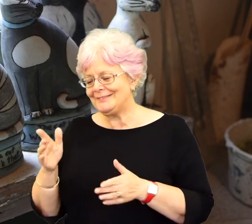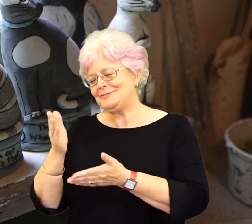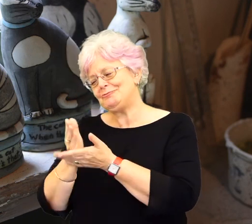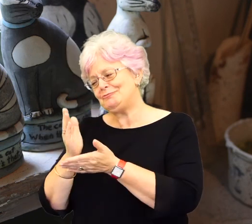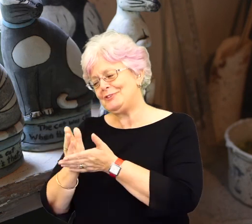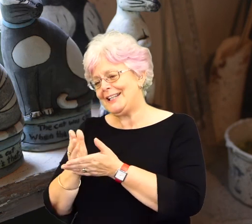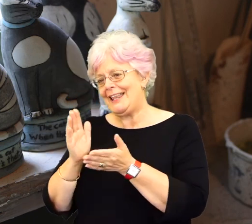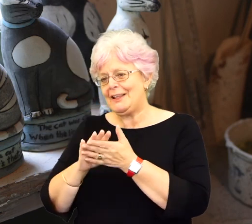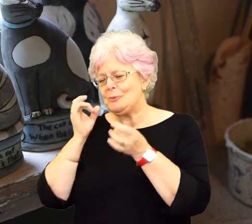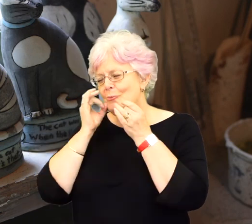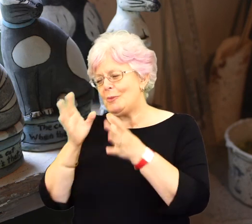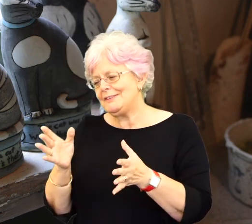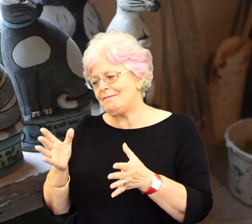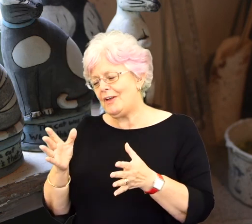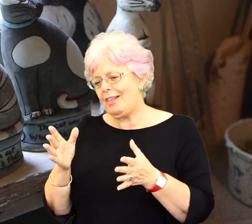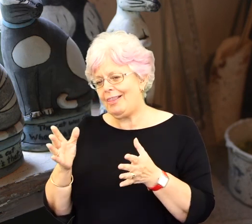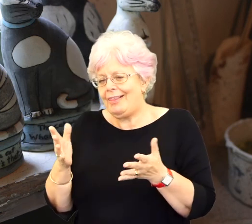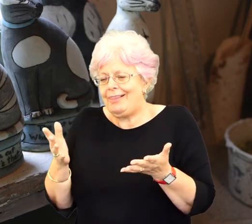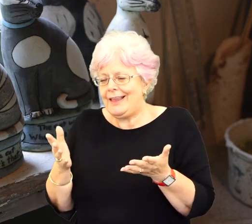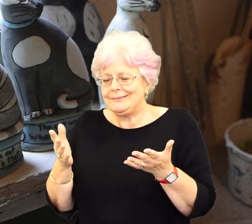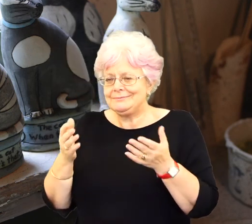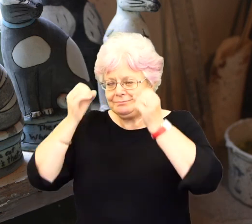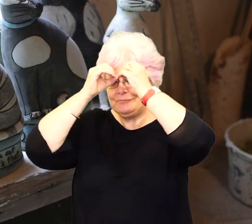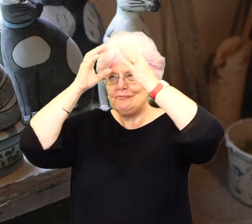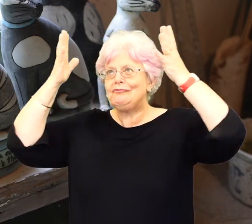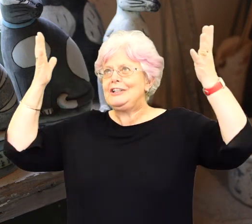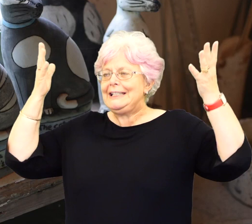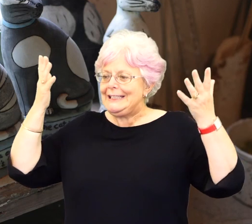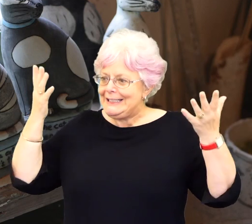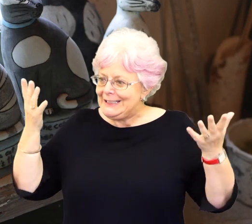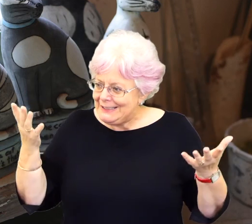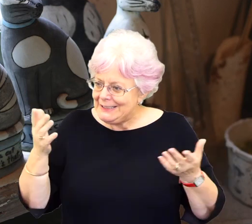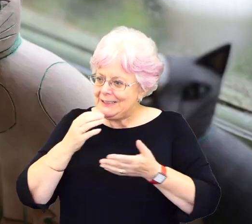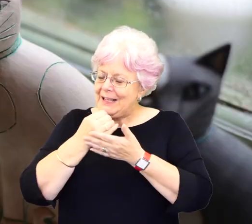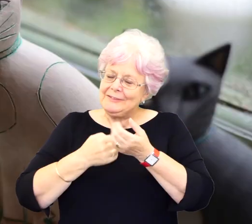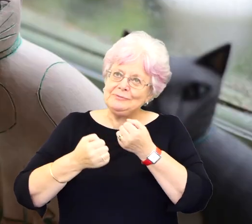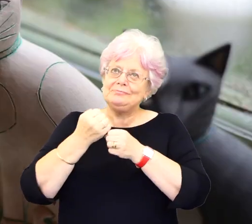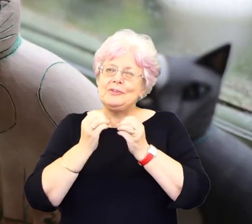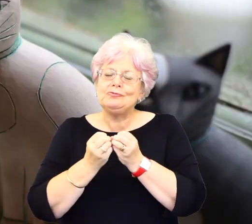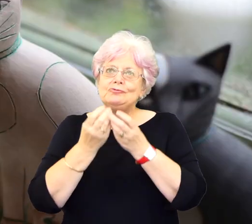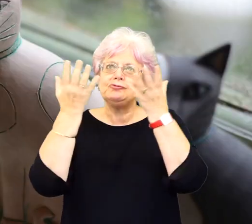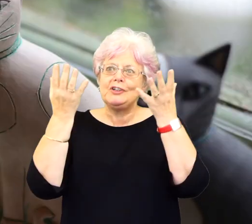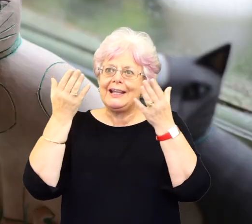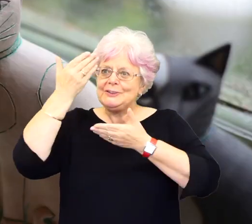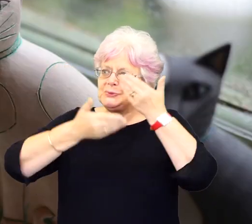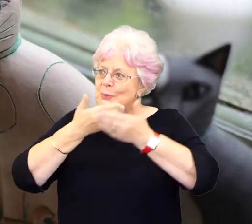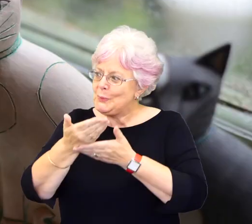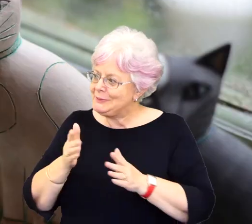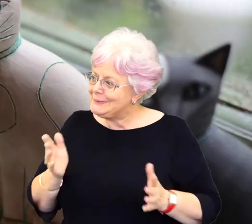Wonderful to have the freedom to do, to do that, really, and allow yourself to do that. And all the make-believe stories, did you find,